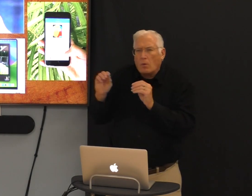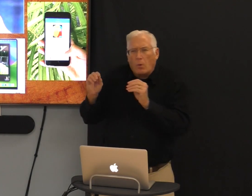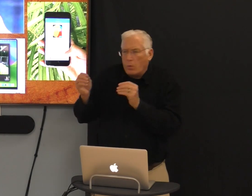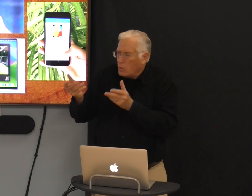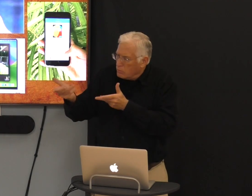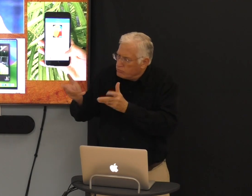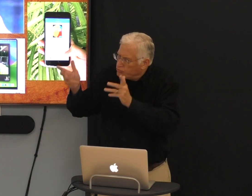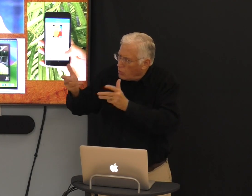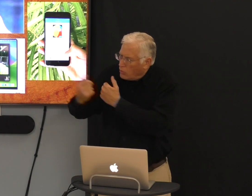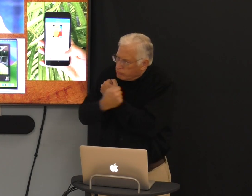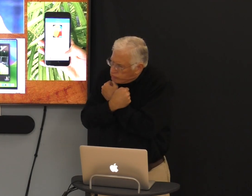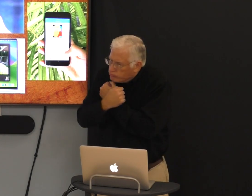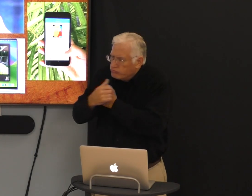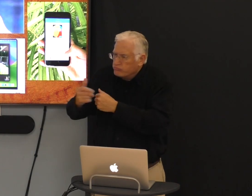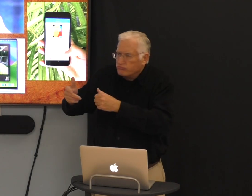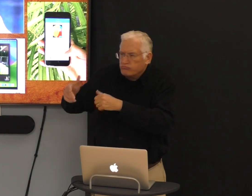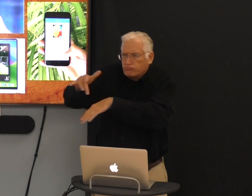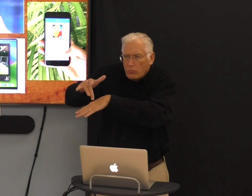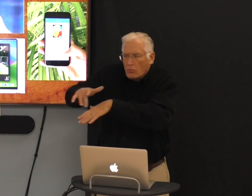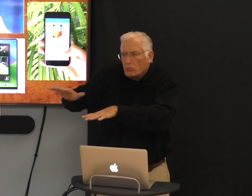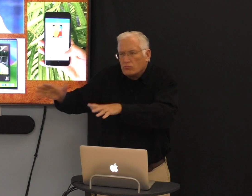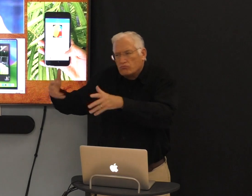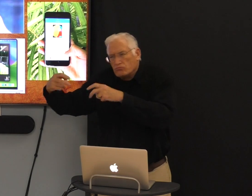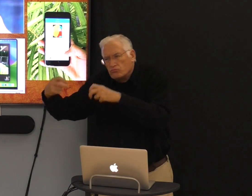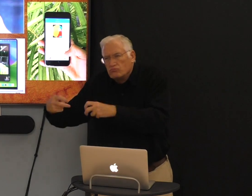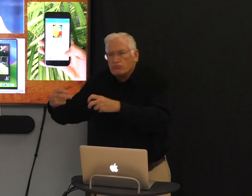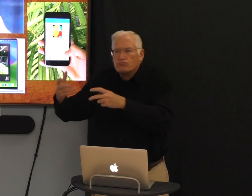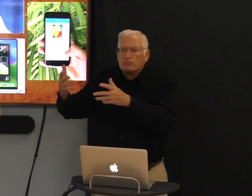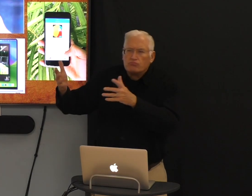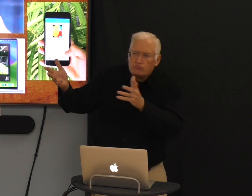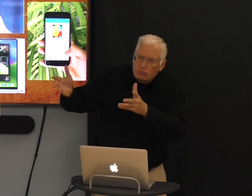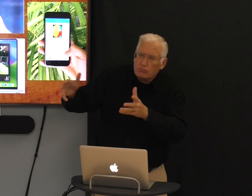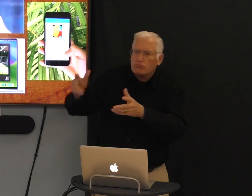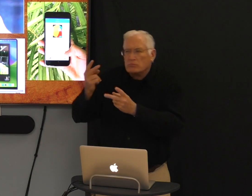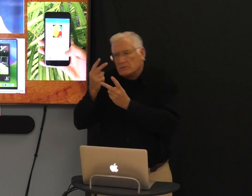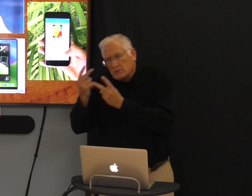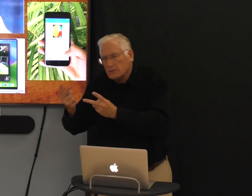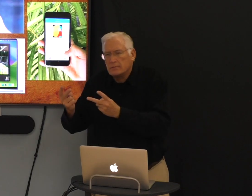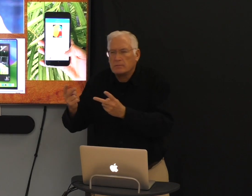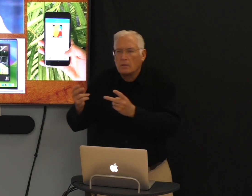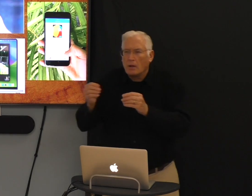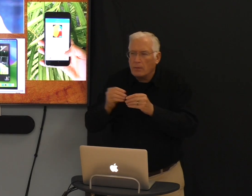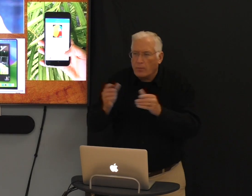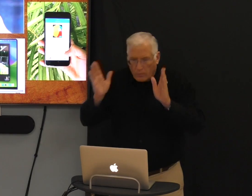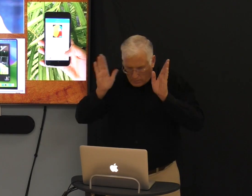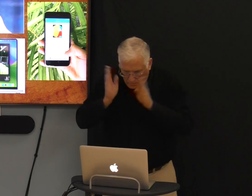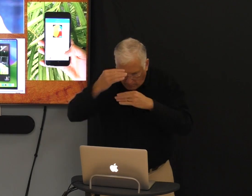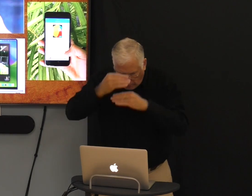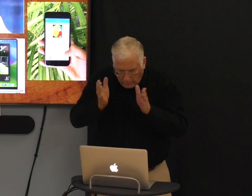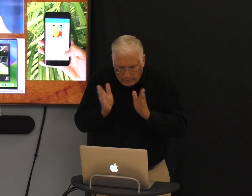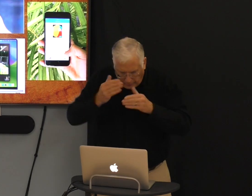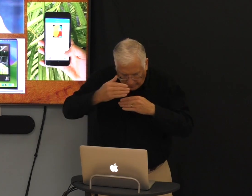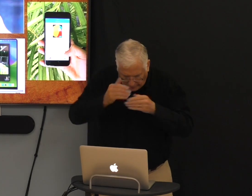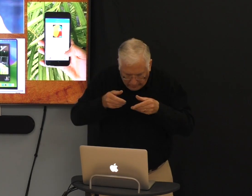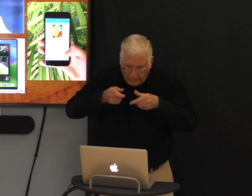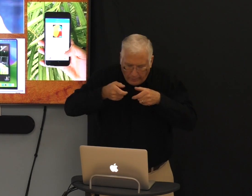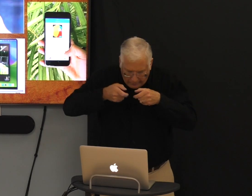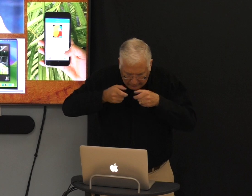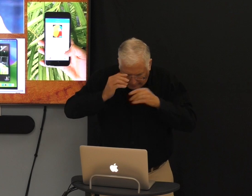is taking place of getting with people. We're more locked